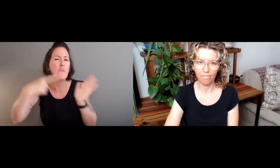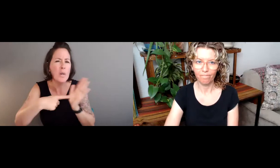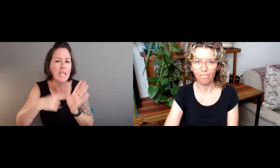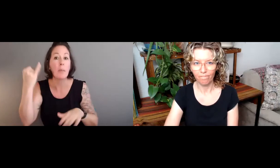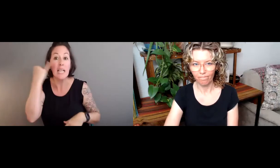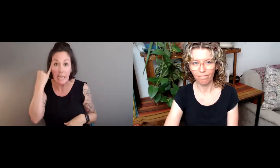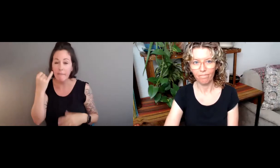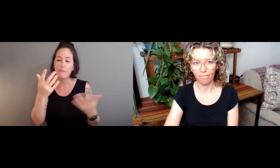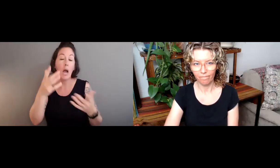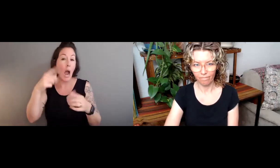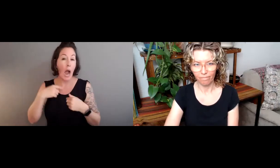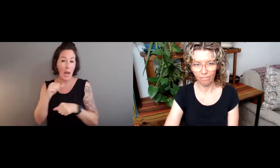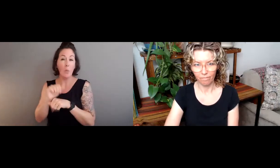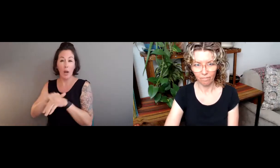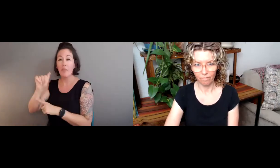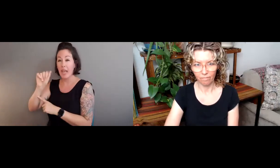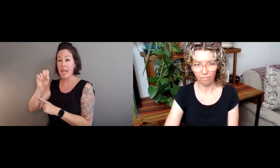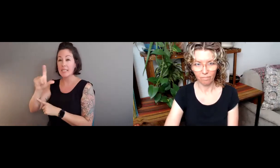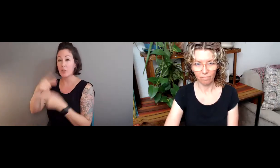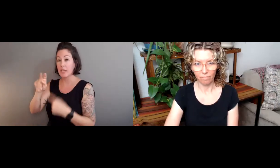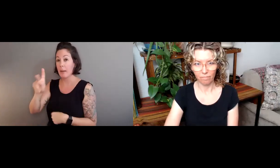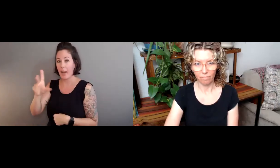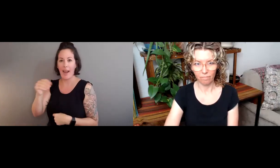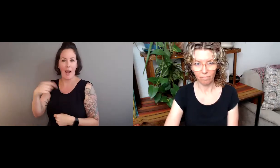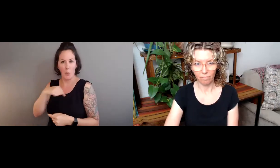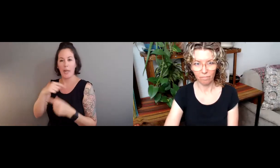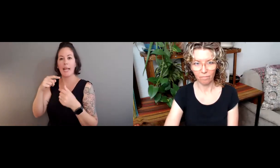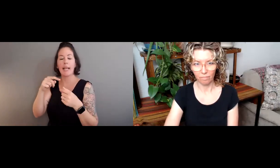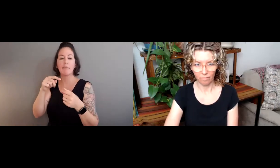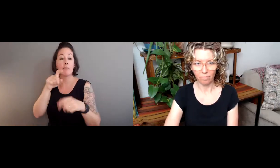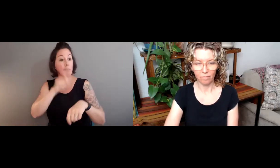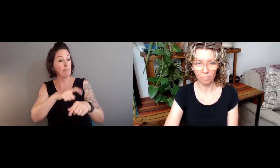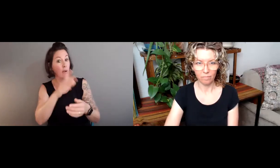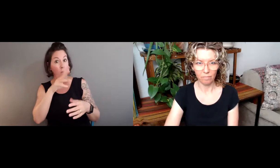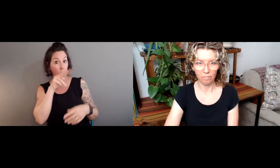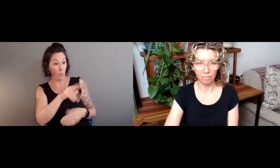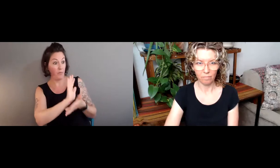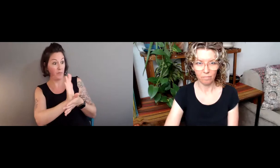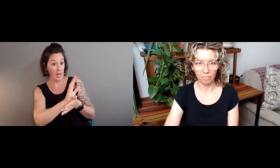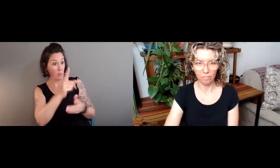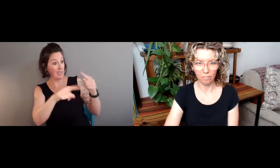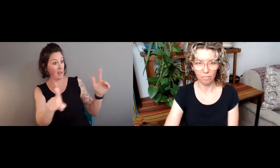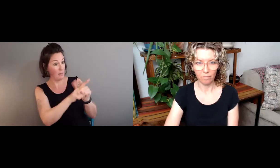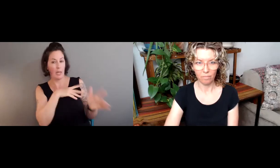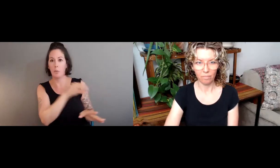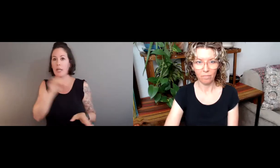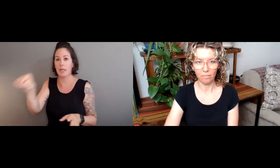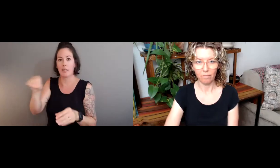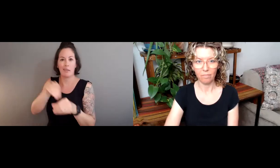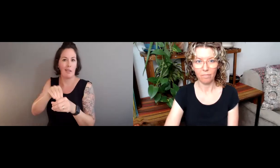to do, but there's a lot of other thinking involved. For example, the ASL sign bank.